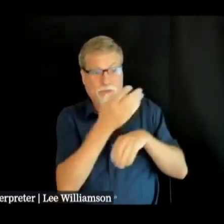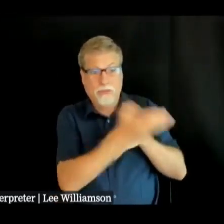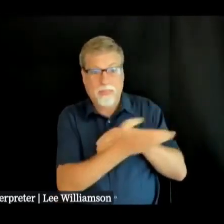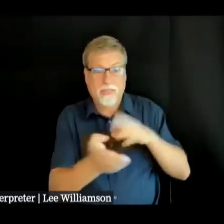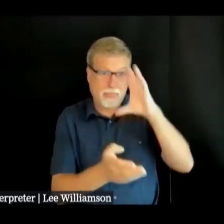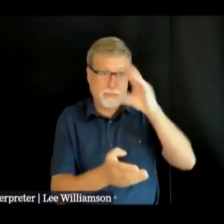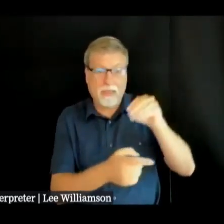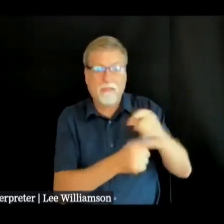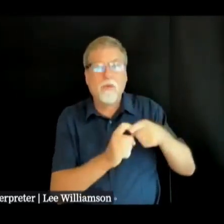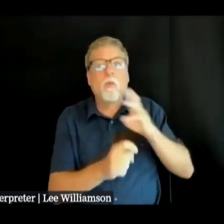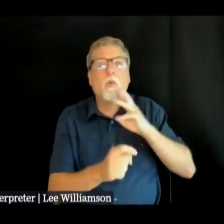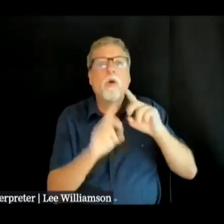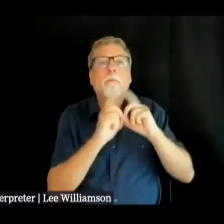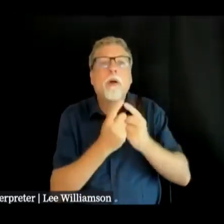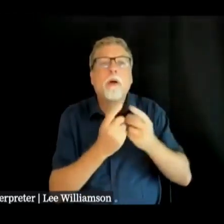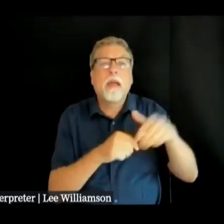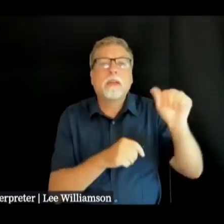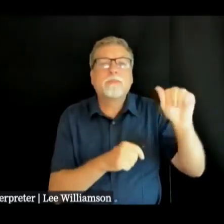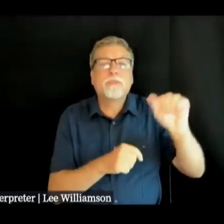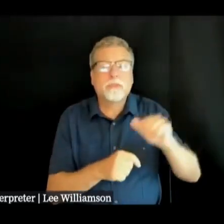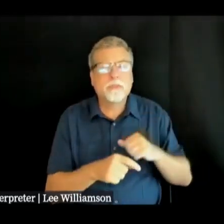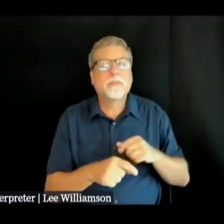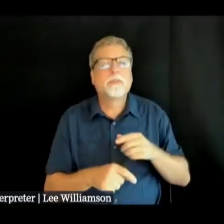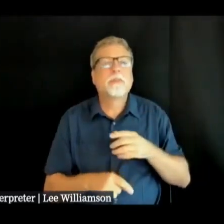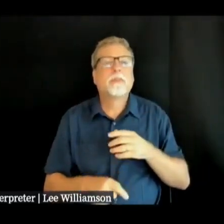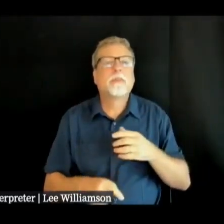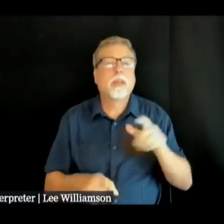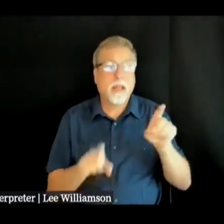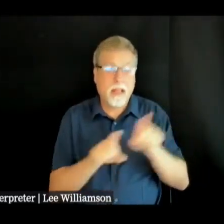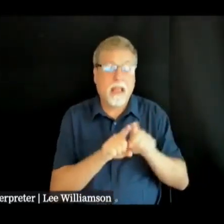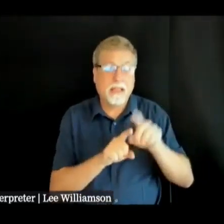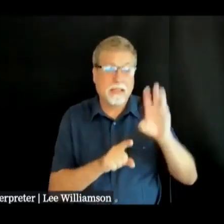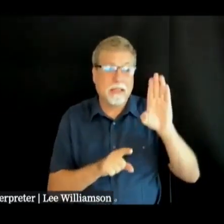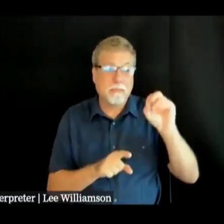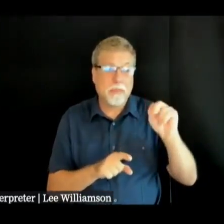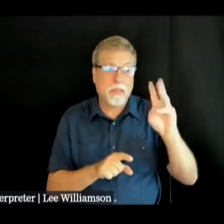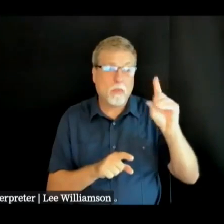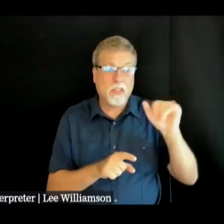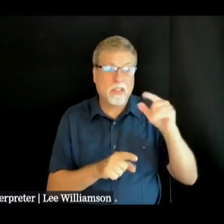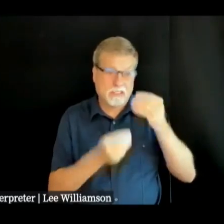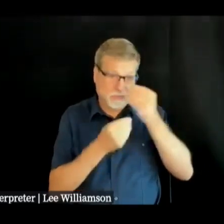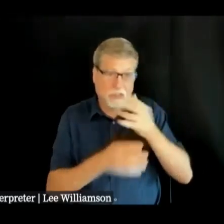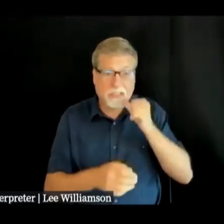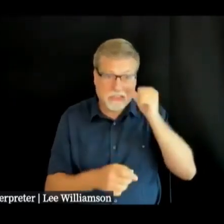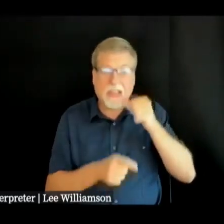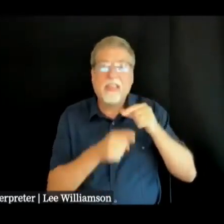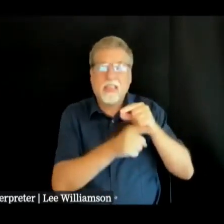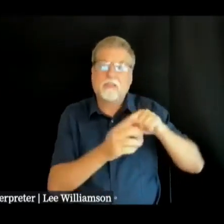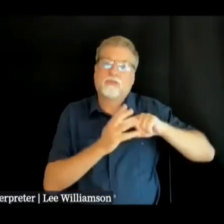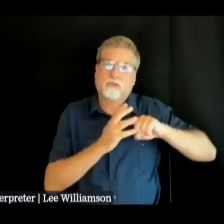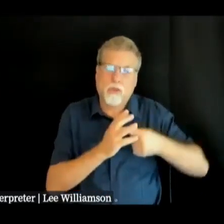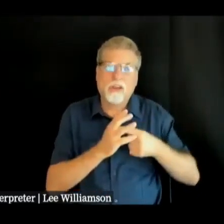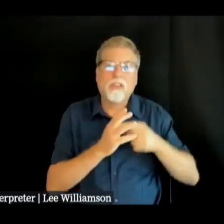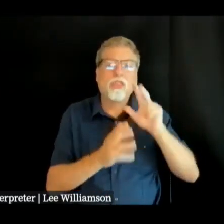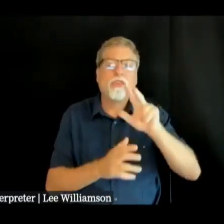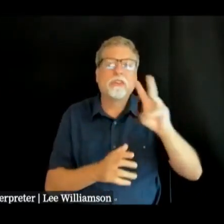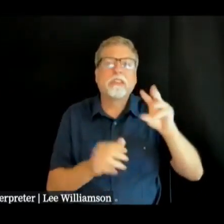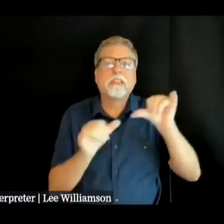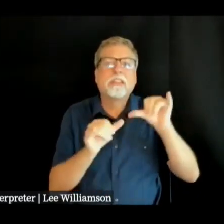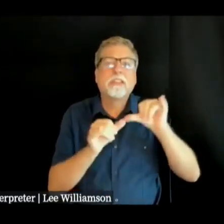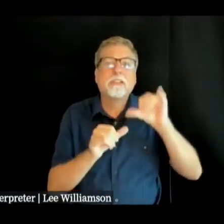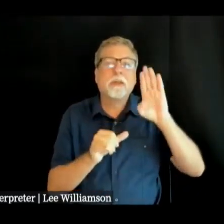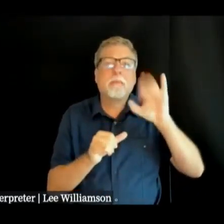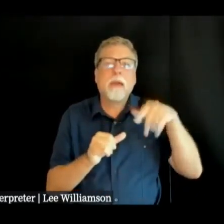water department like assistant city manager ben what he shared yesterday they were activating the 36 inch bypass